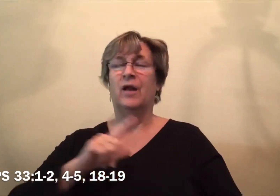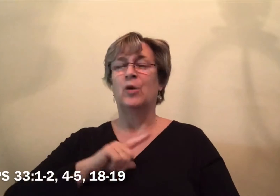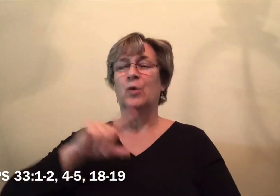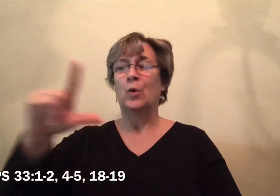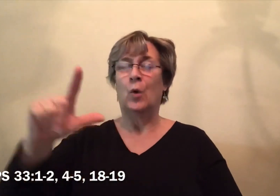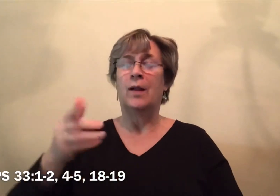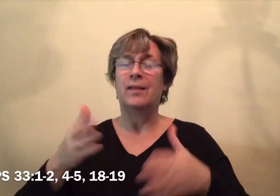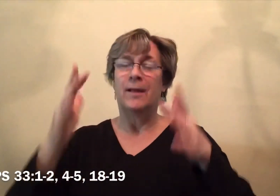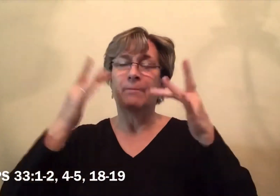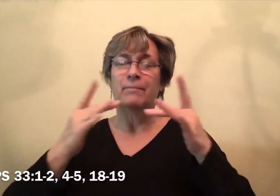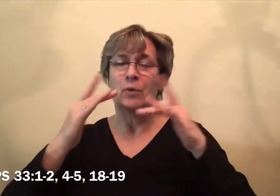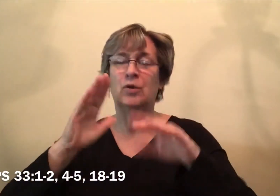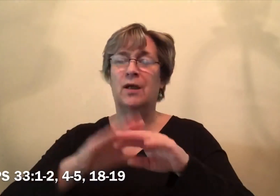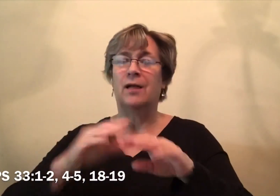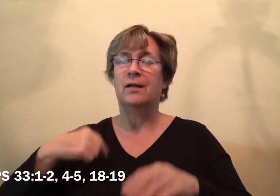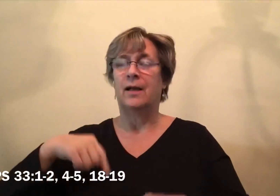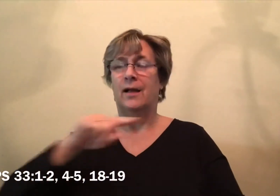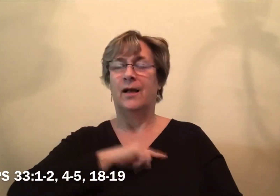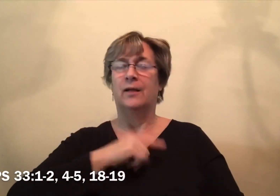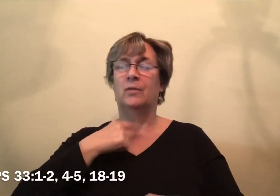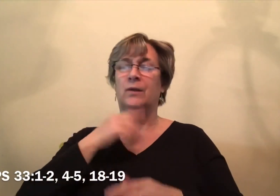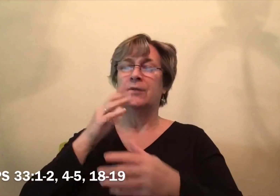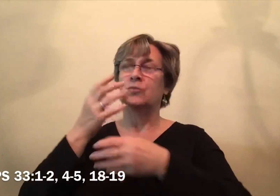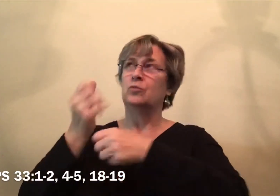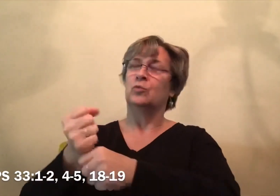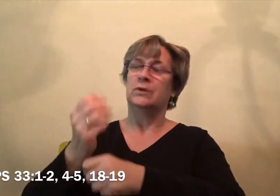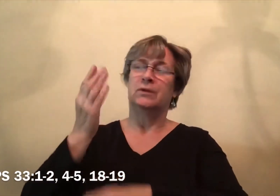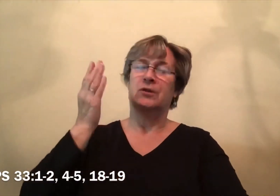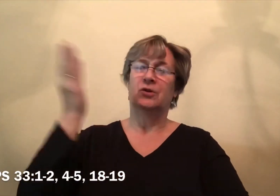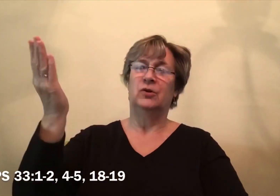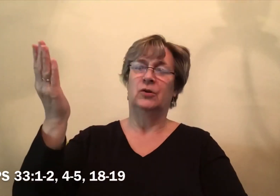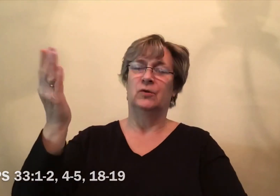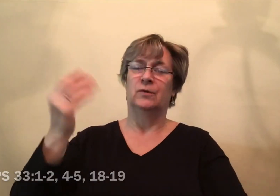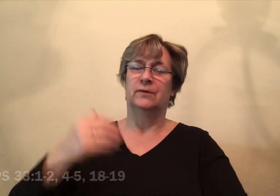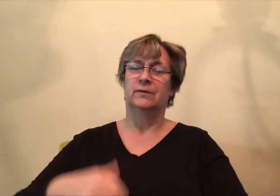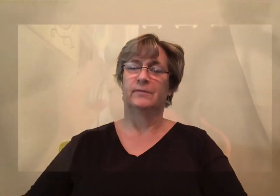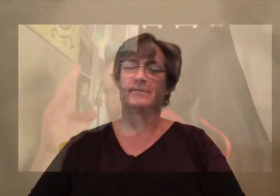Lord, let your mercy be on us as we place our trust in you.